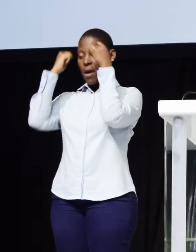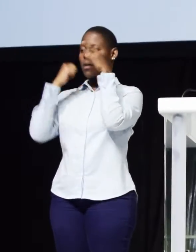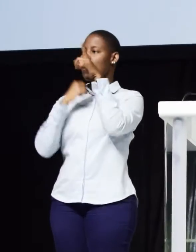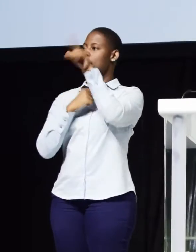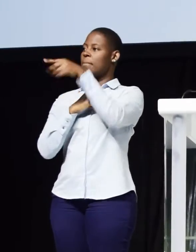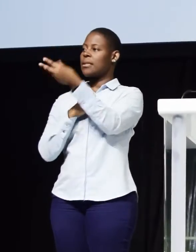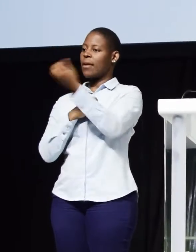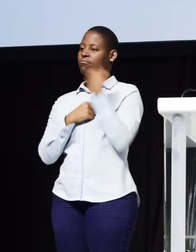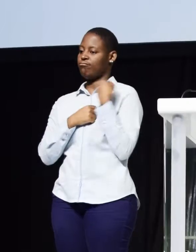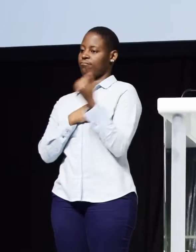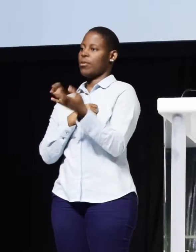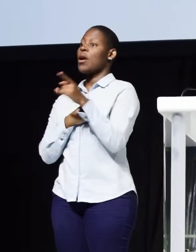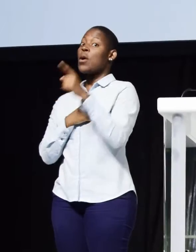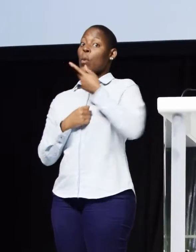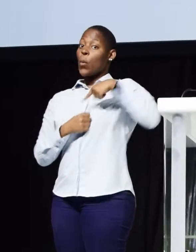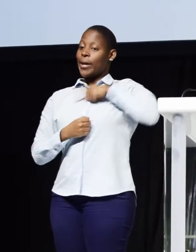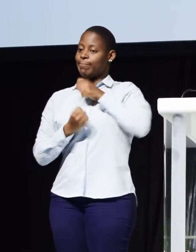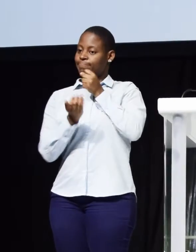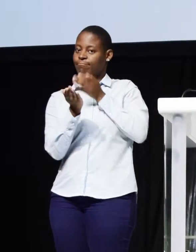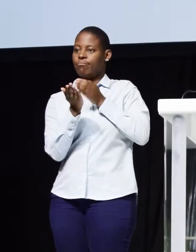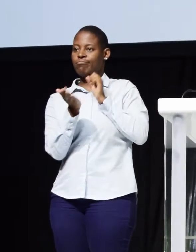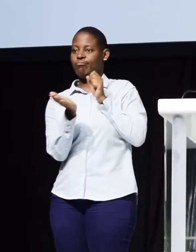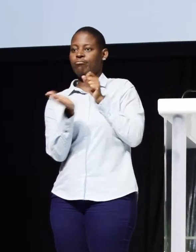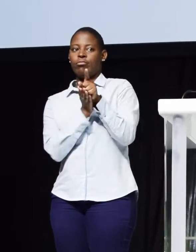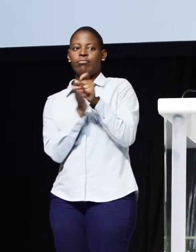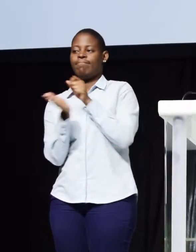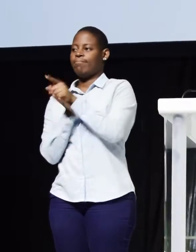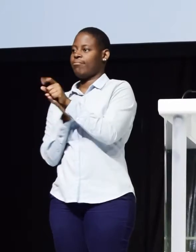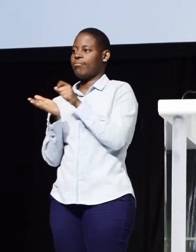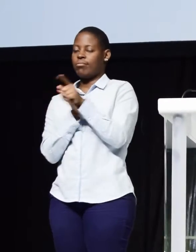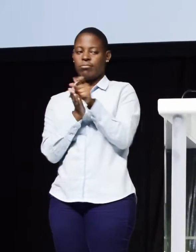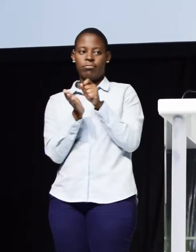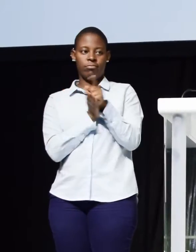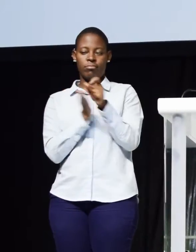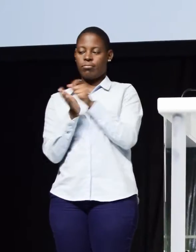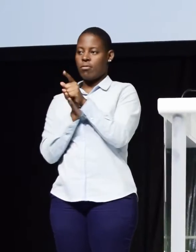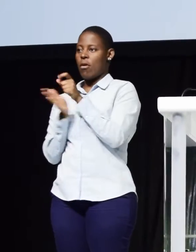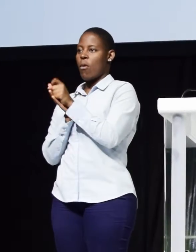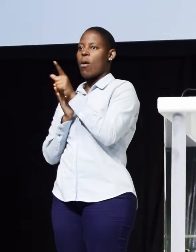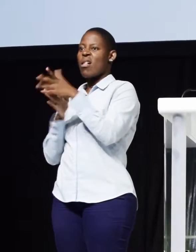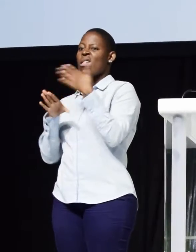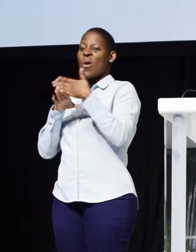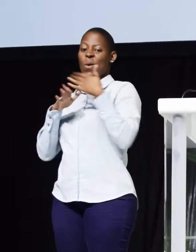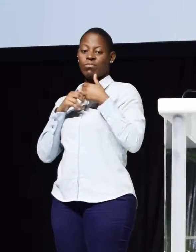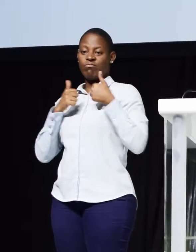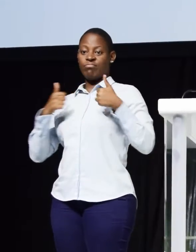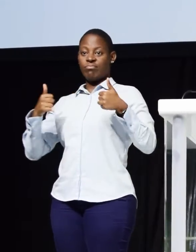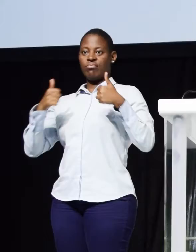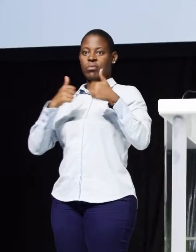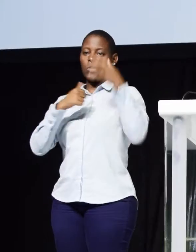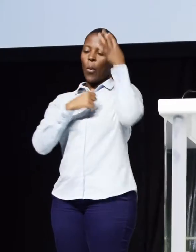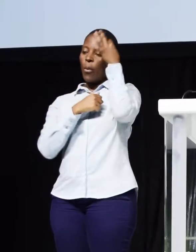we will share the document with all stakeholders for their own inputs and